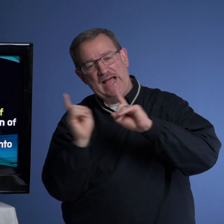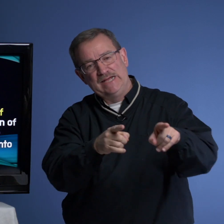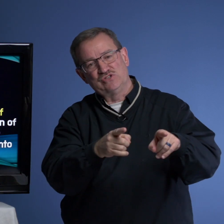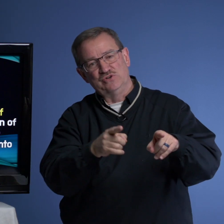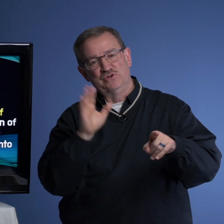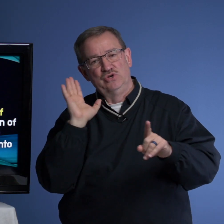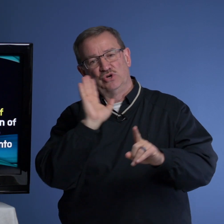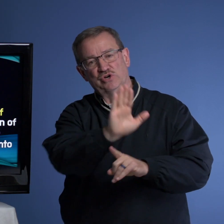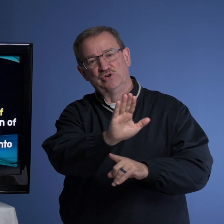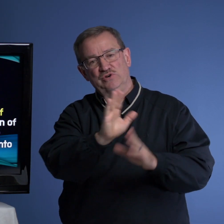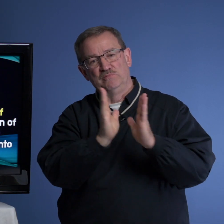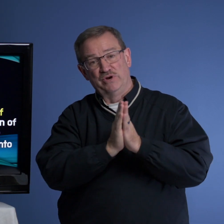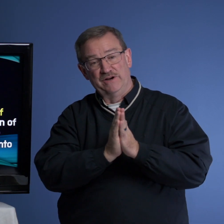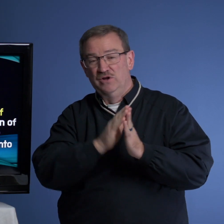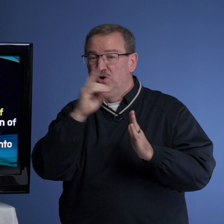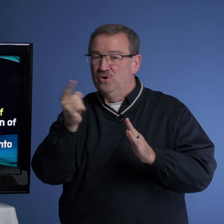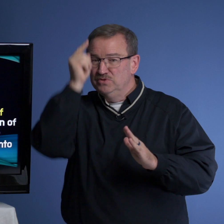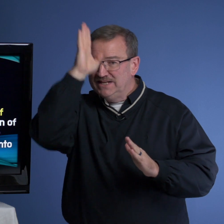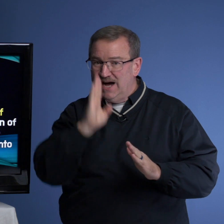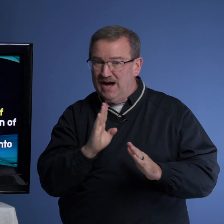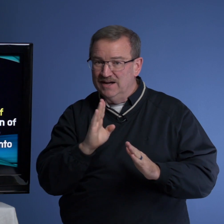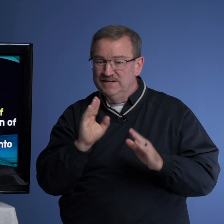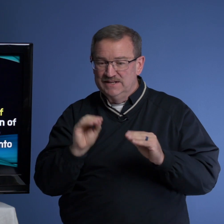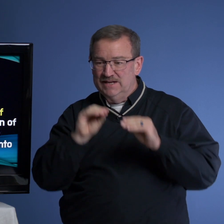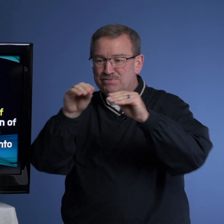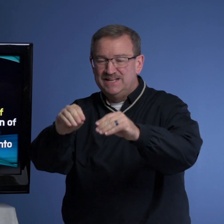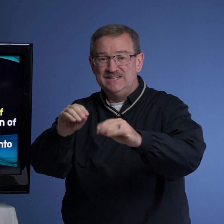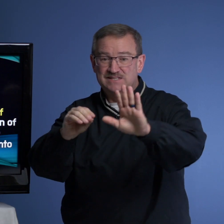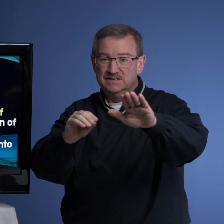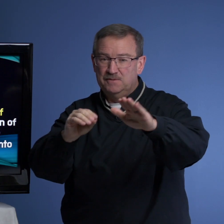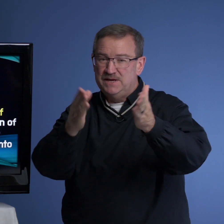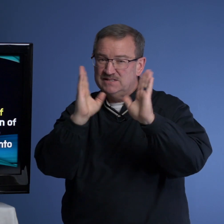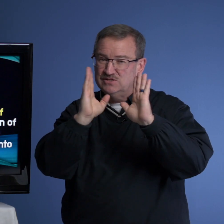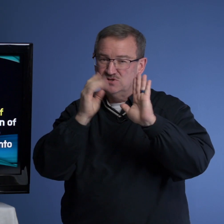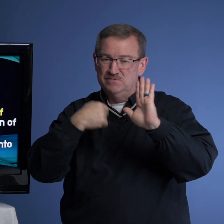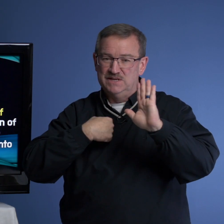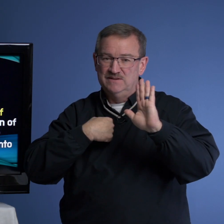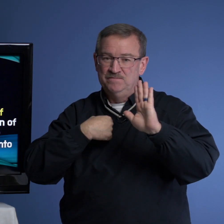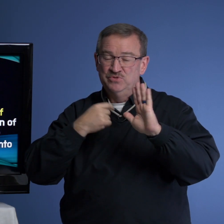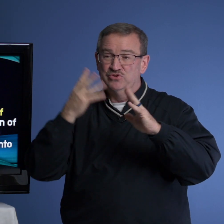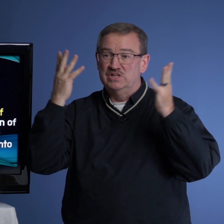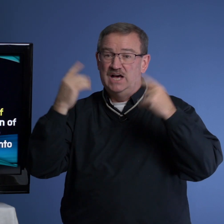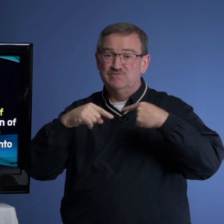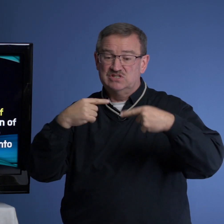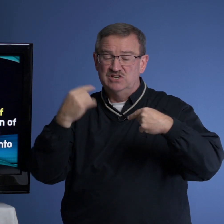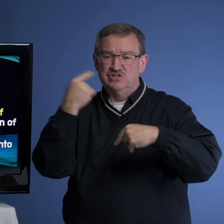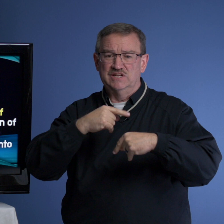answered her prayer. Only God can place. Now, pay attention to me. There's a lot of discussion today